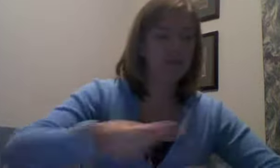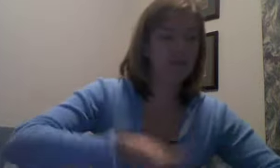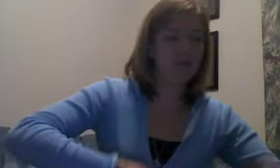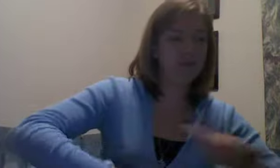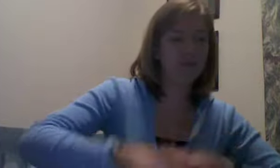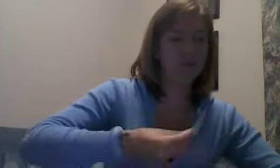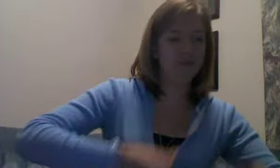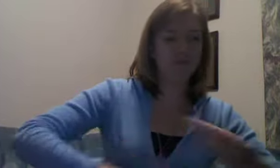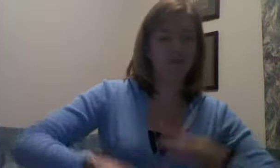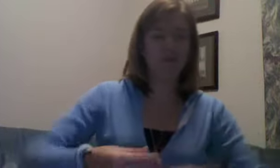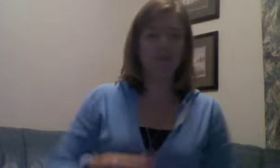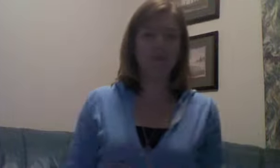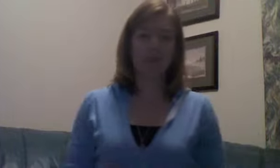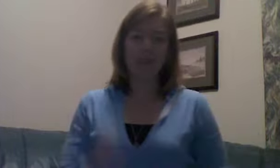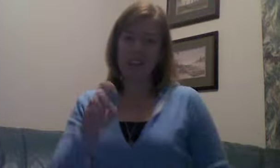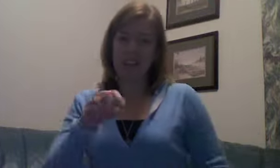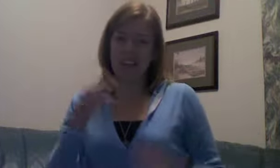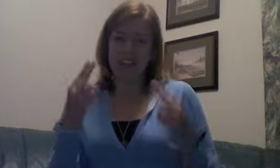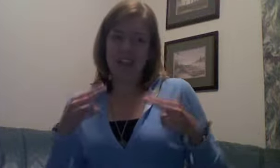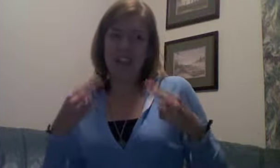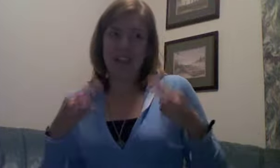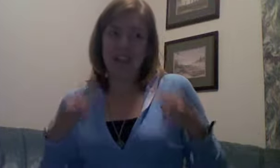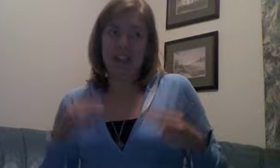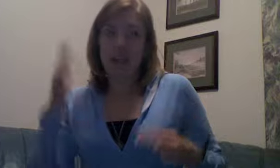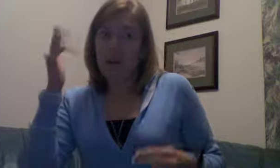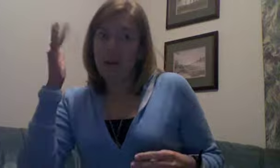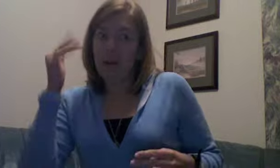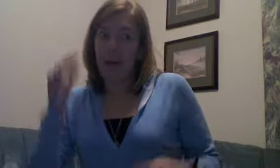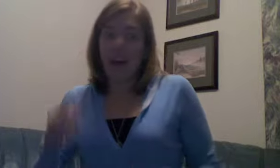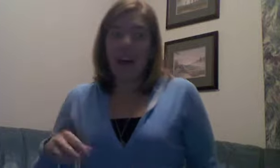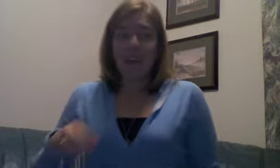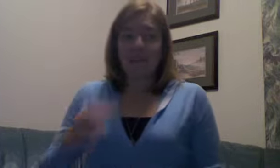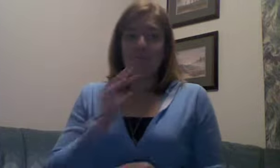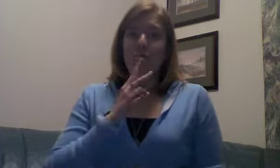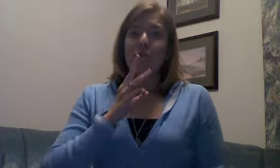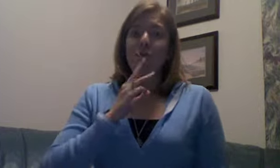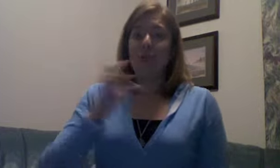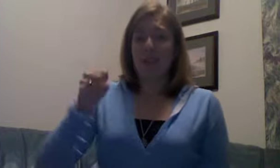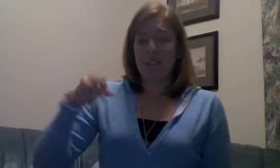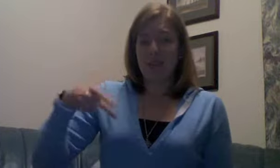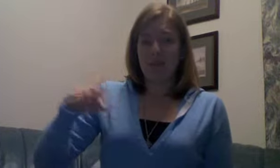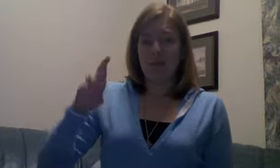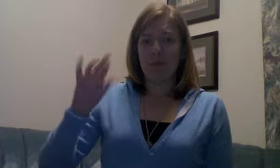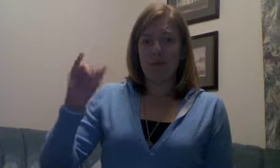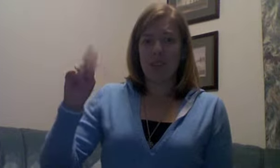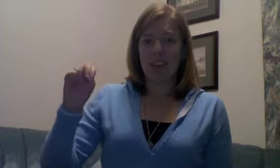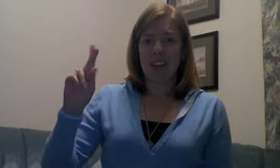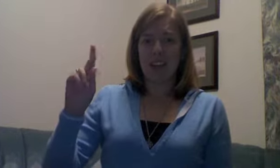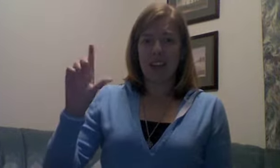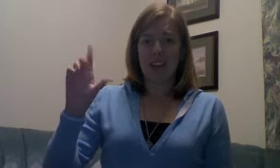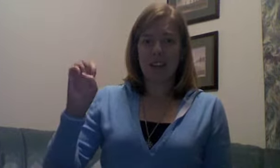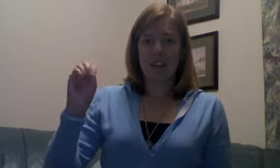gone. You better hurry up before the sprinklers come on. Oh,